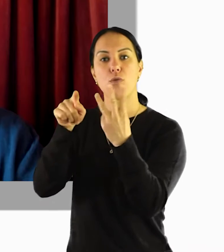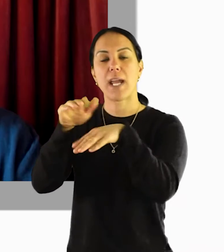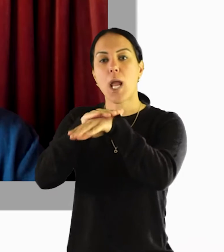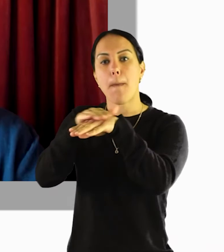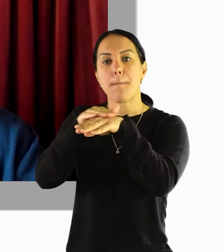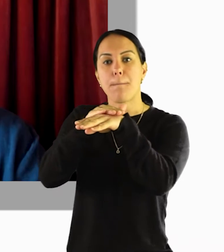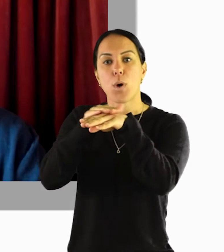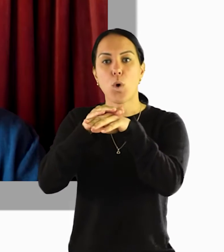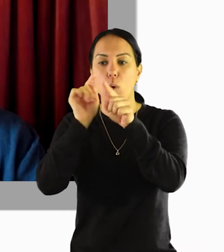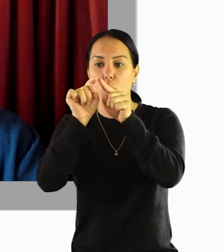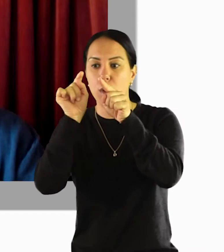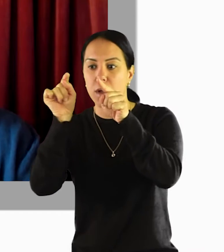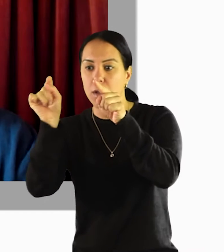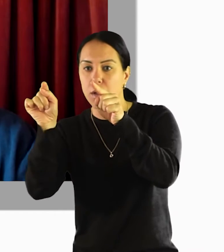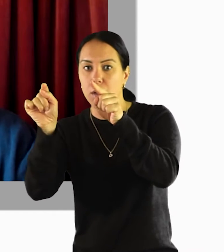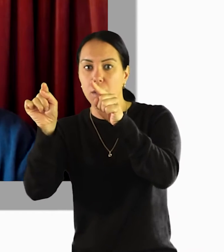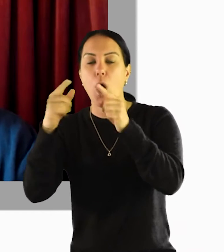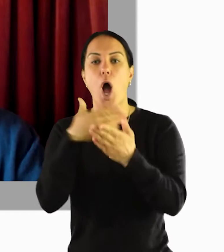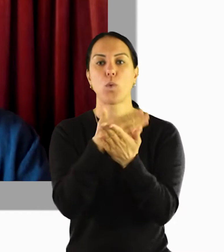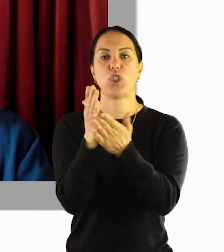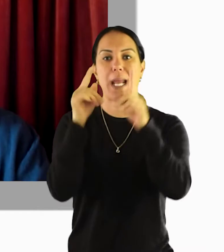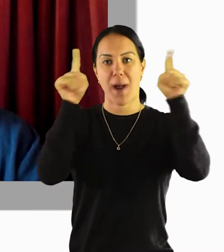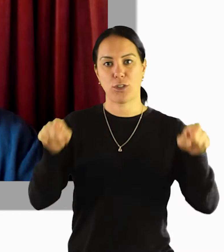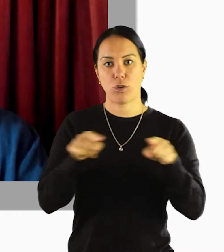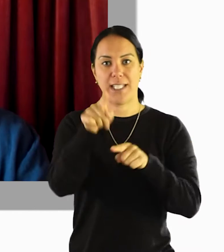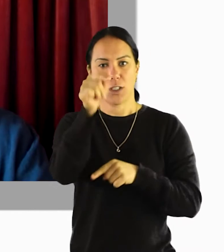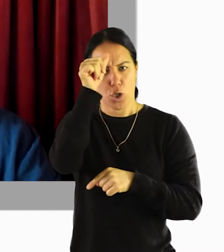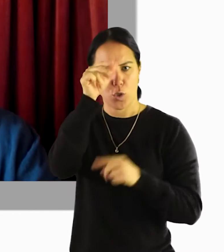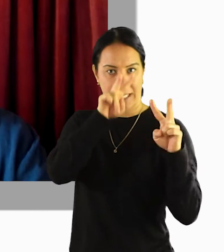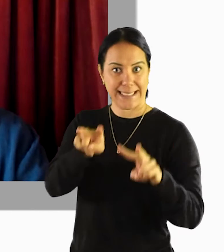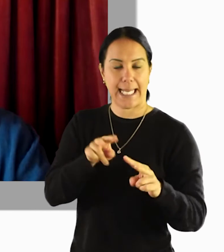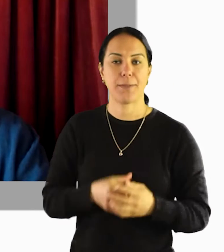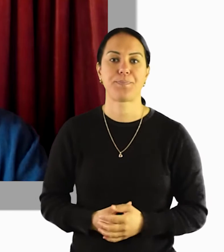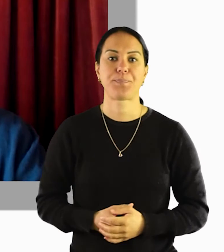blue buttons. I'll share my screen so you know how to do this.